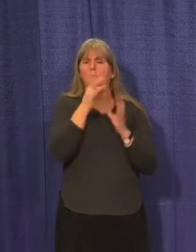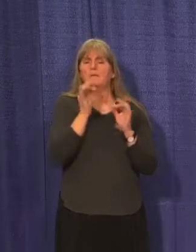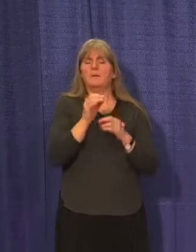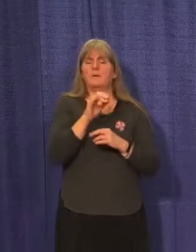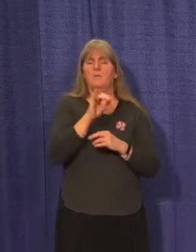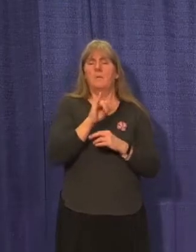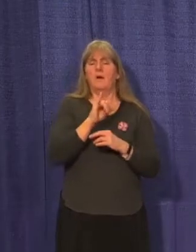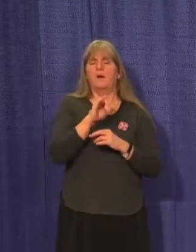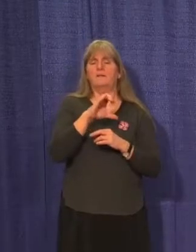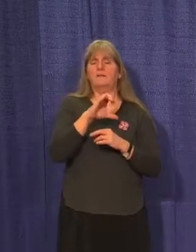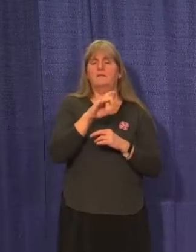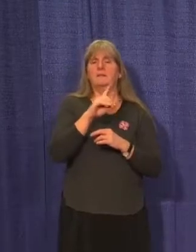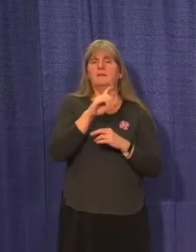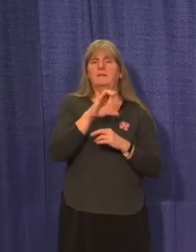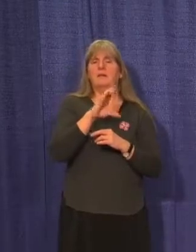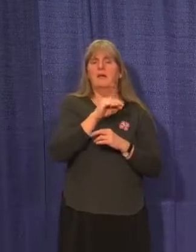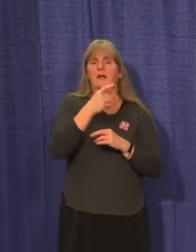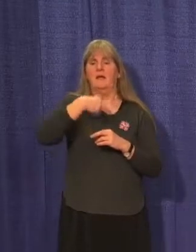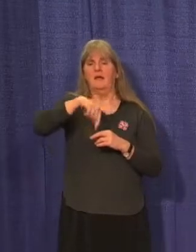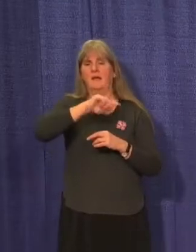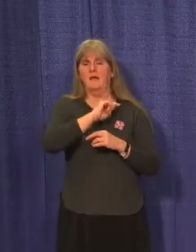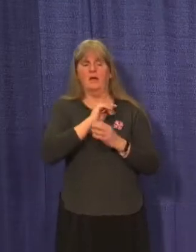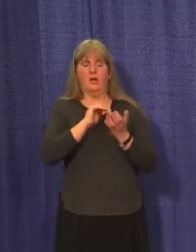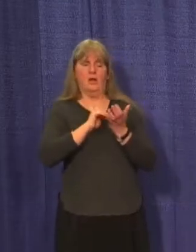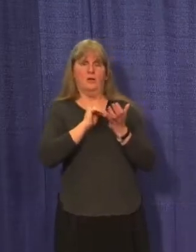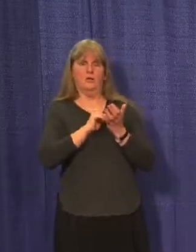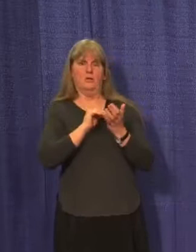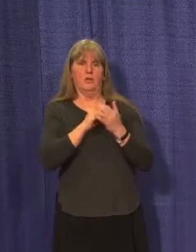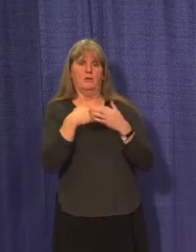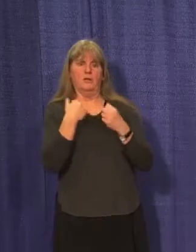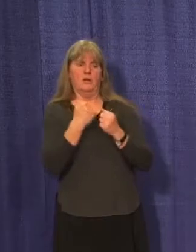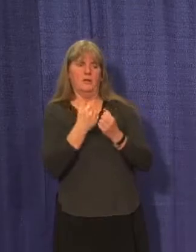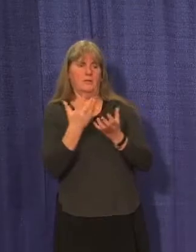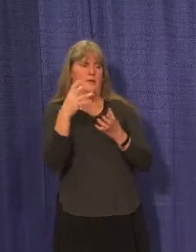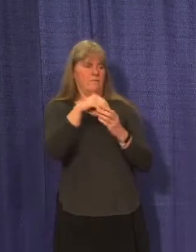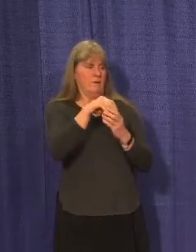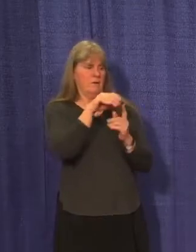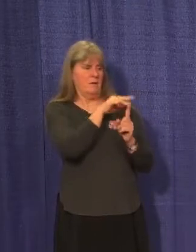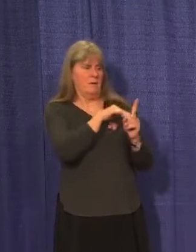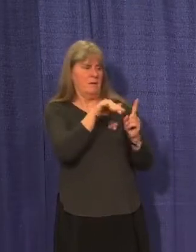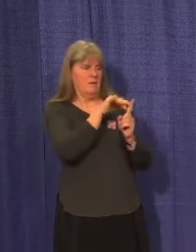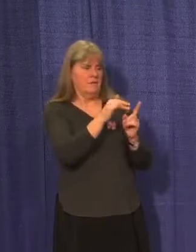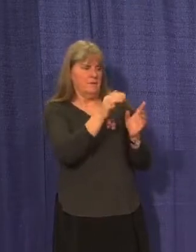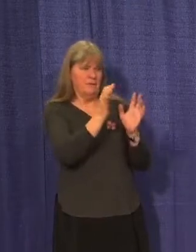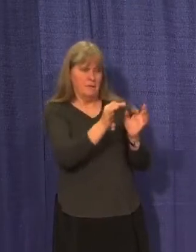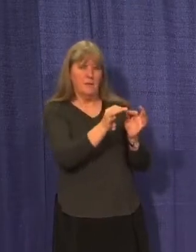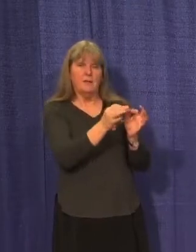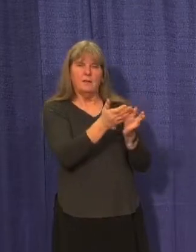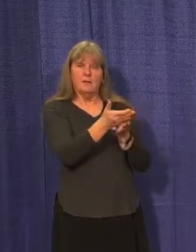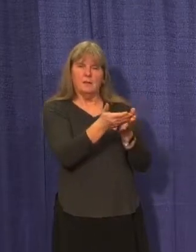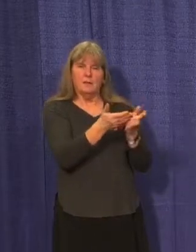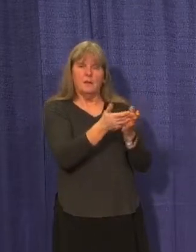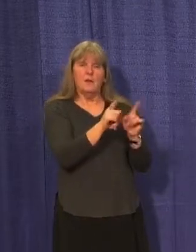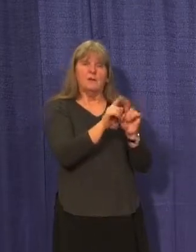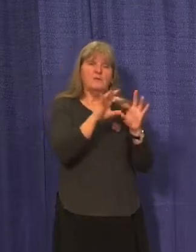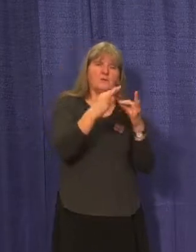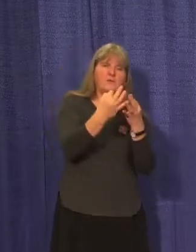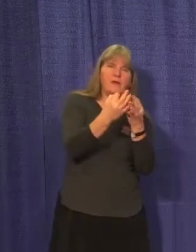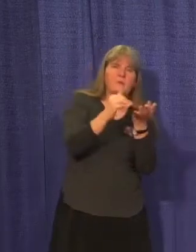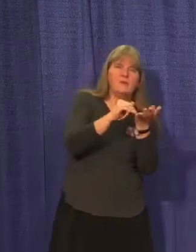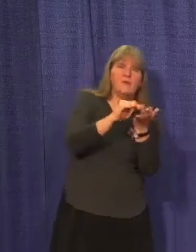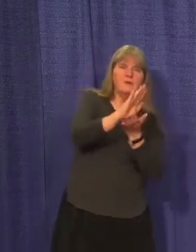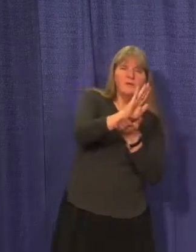with us as the medical officers of Health Wing, and with the family physician or